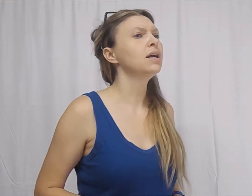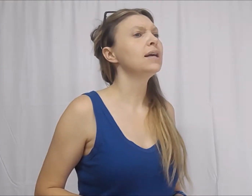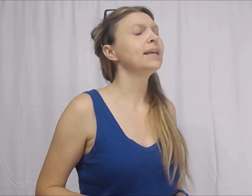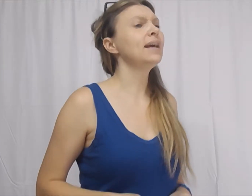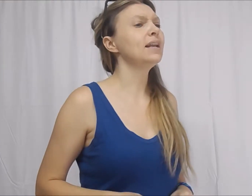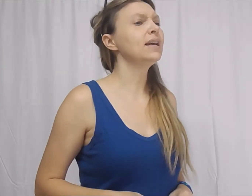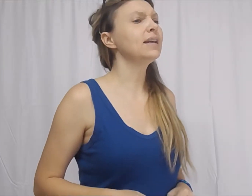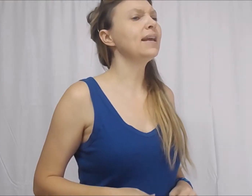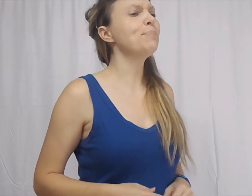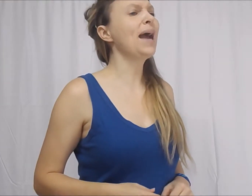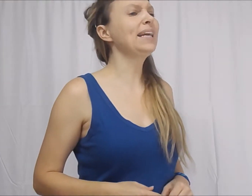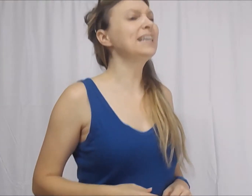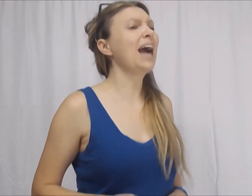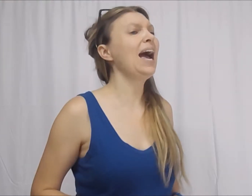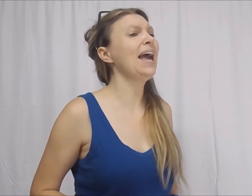Get back in the kayak.